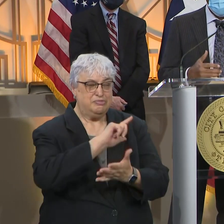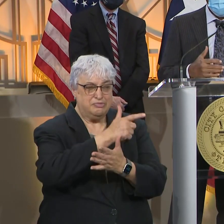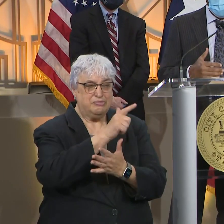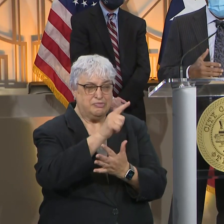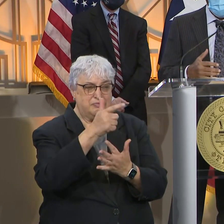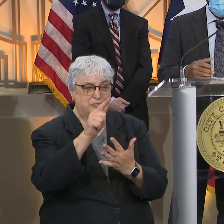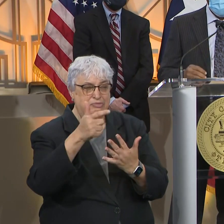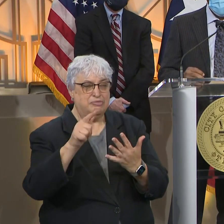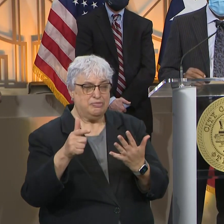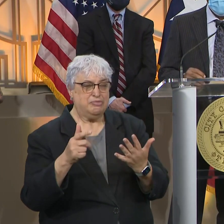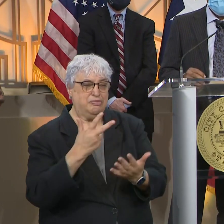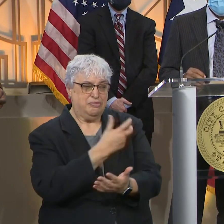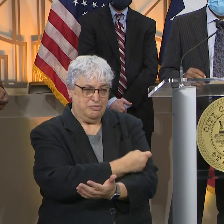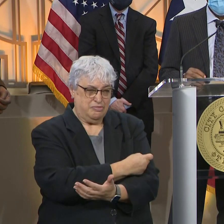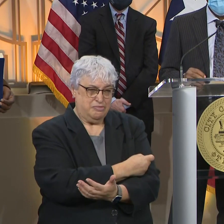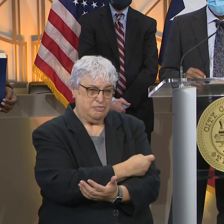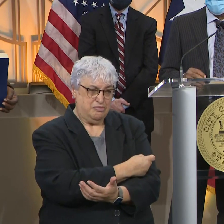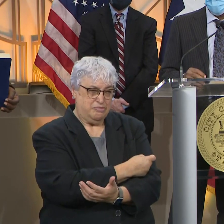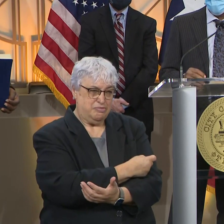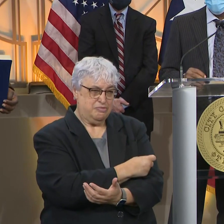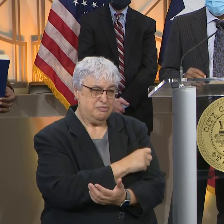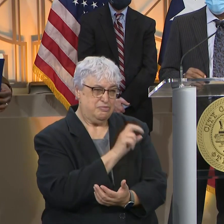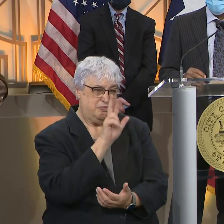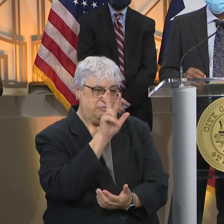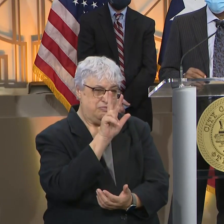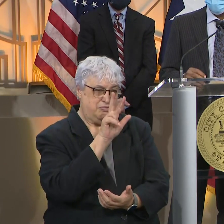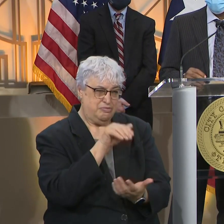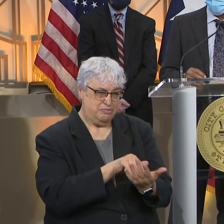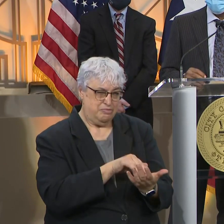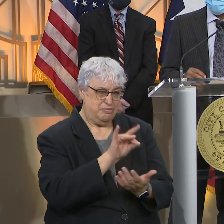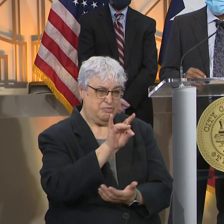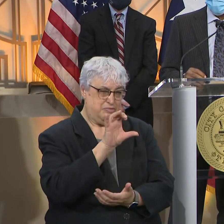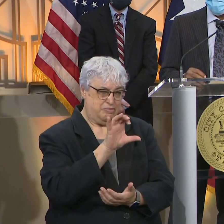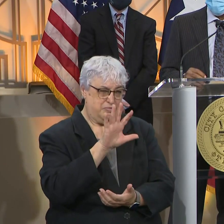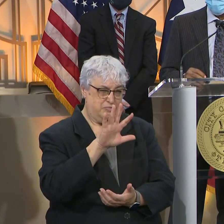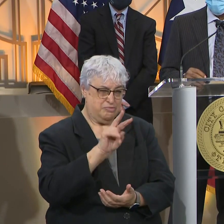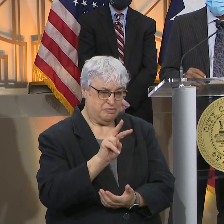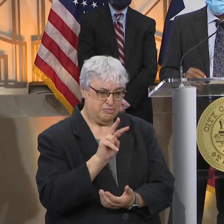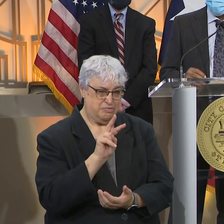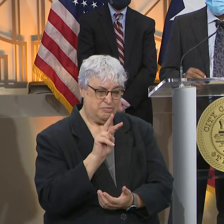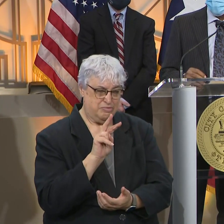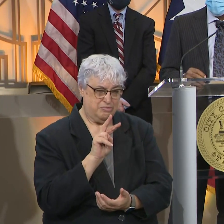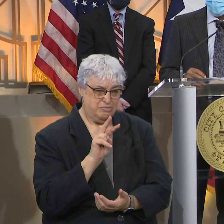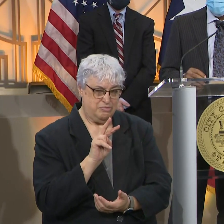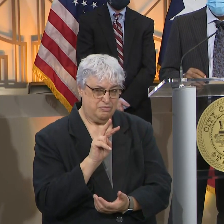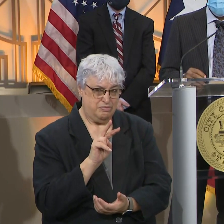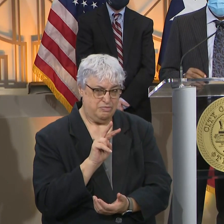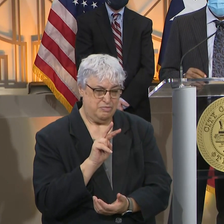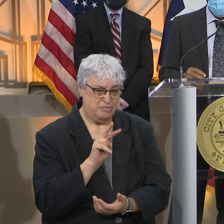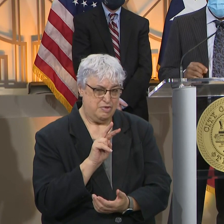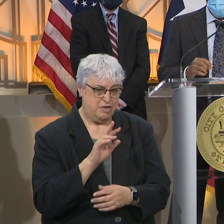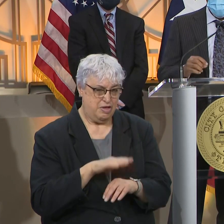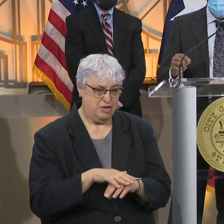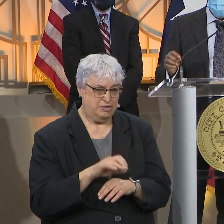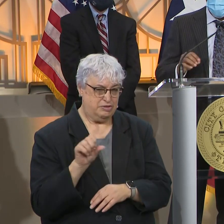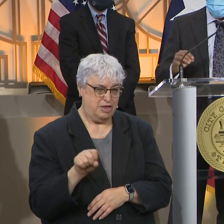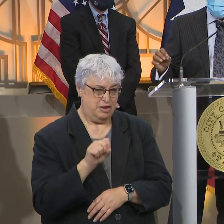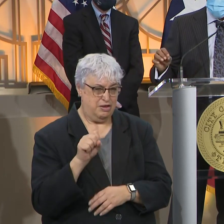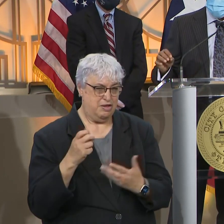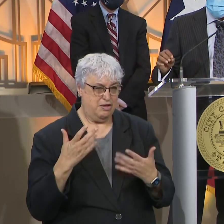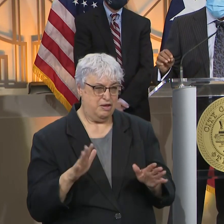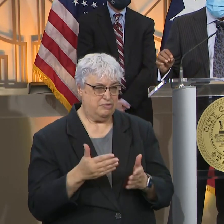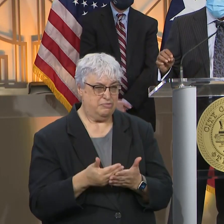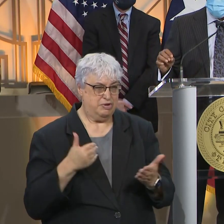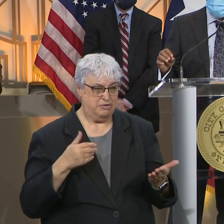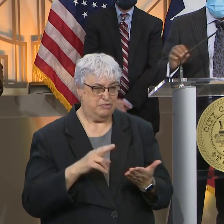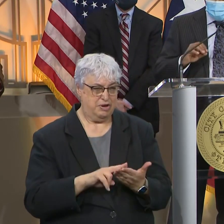vaccinate over 3,800 people on Saturday alone. And so they were already pre